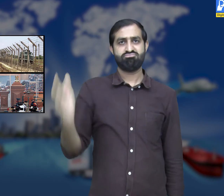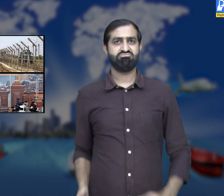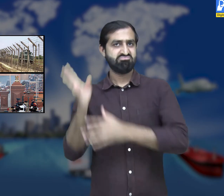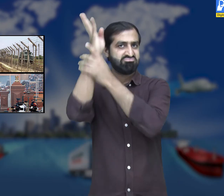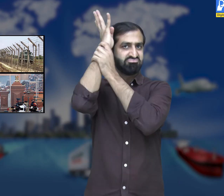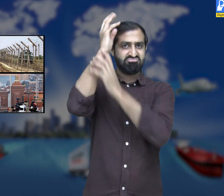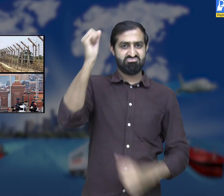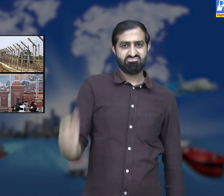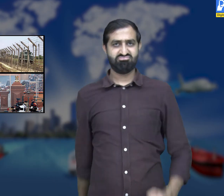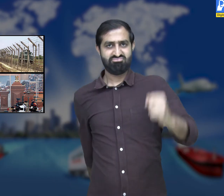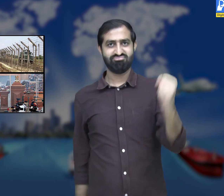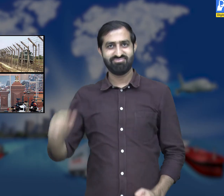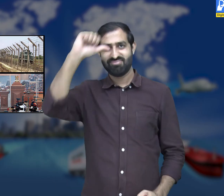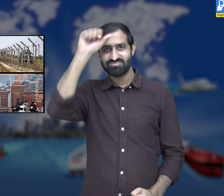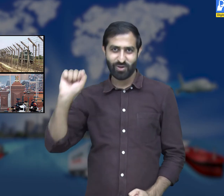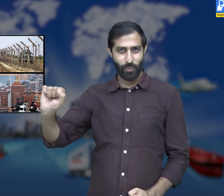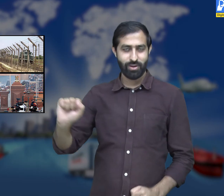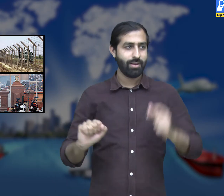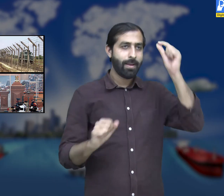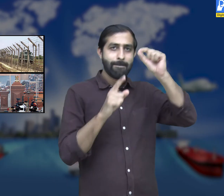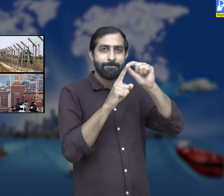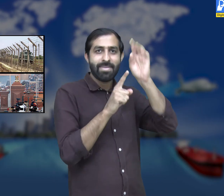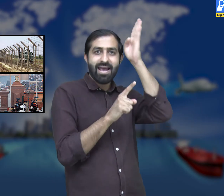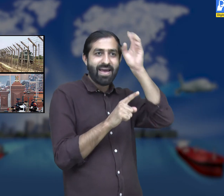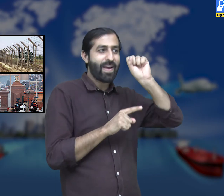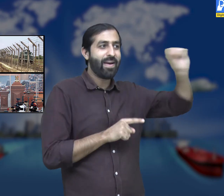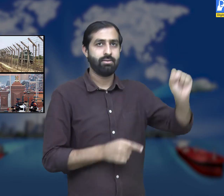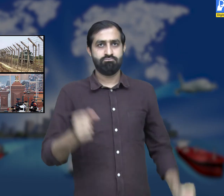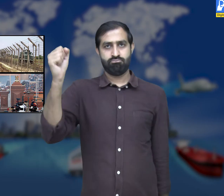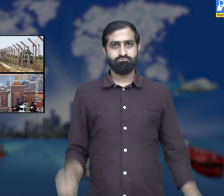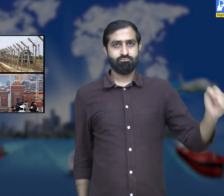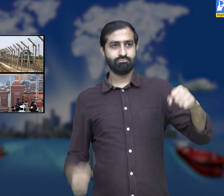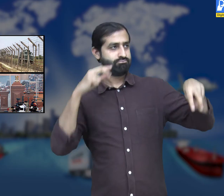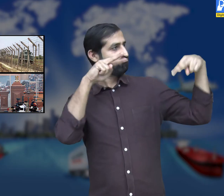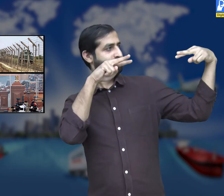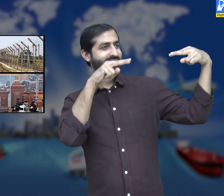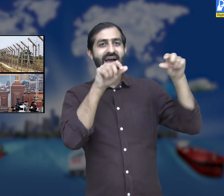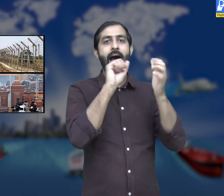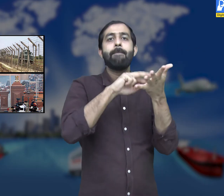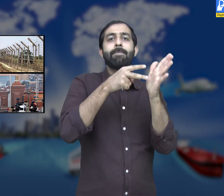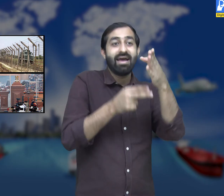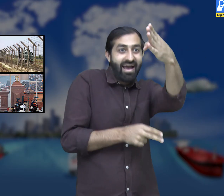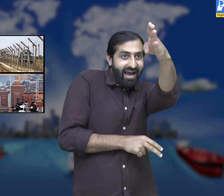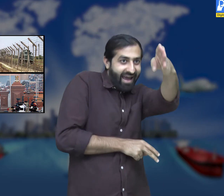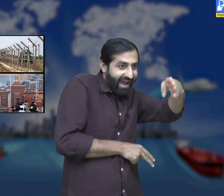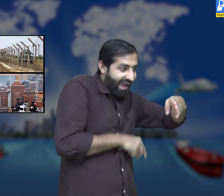In this border the ceremony starts with a blustering parade by the soldiers from both sides and ends up in a perfectly coordinated